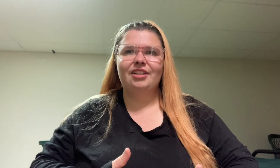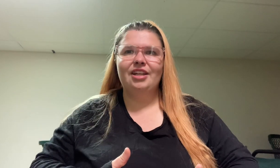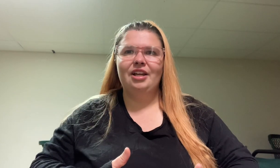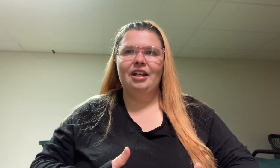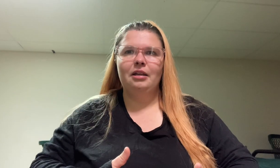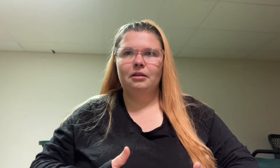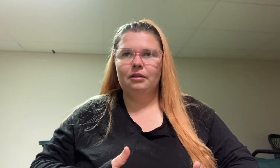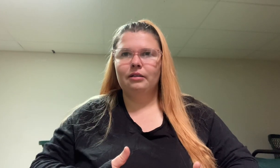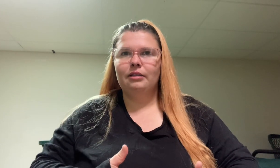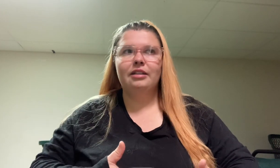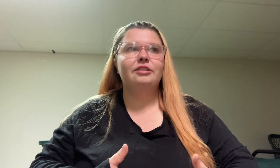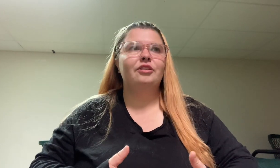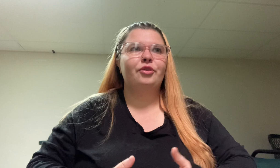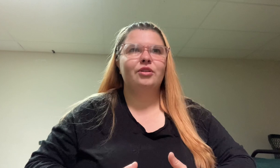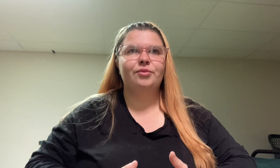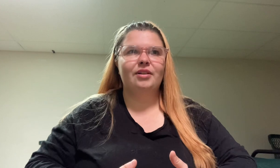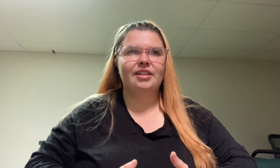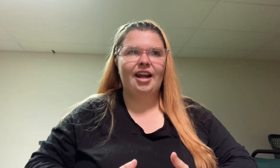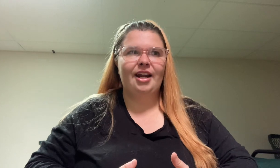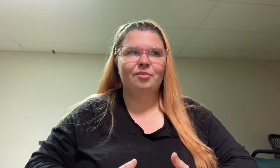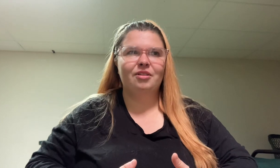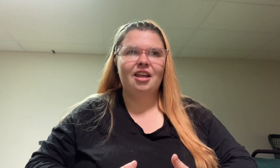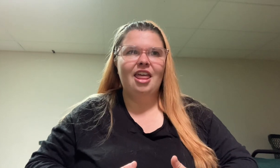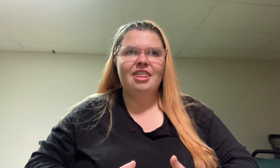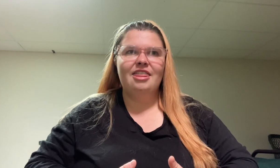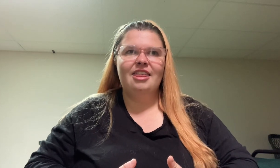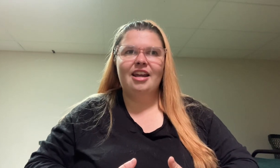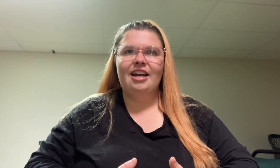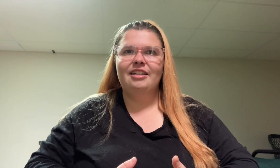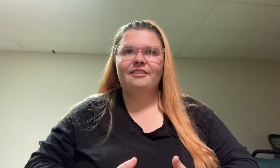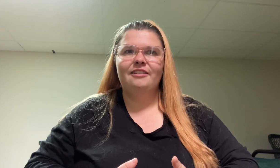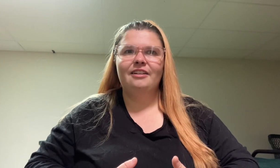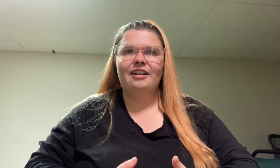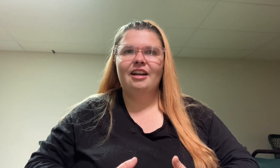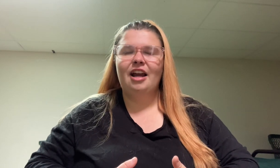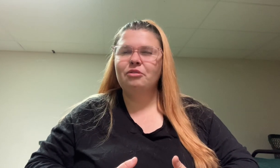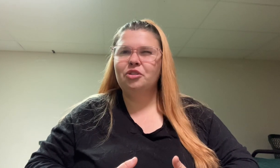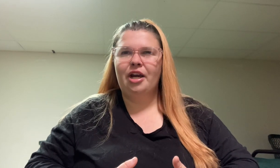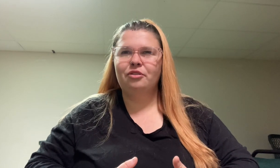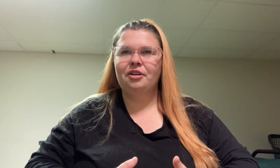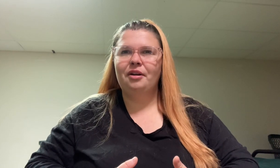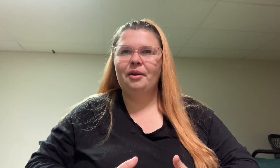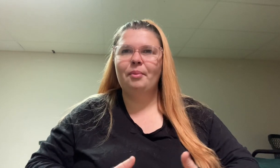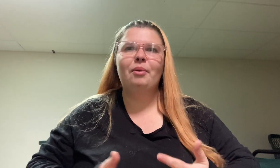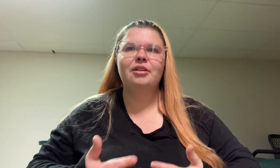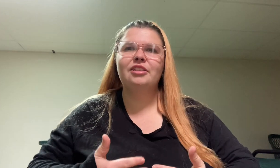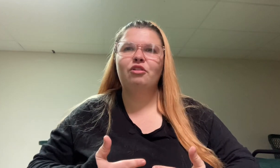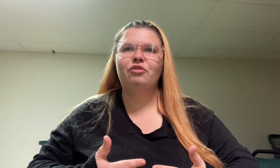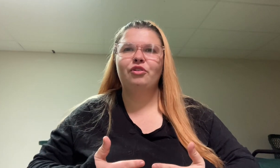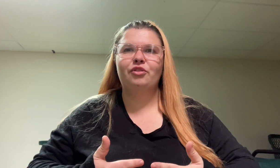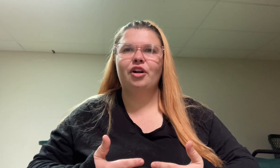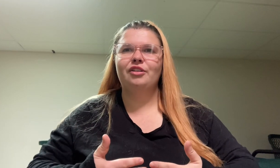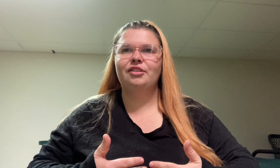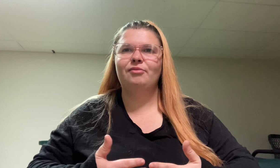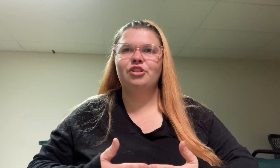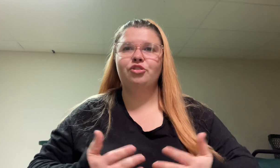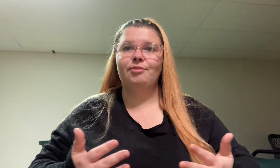cause there was one time that I was down about myself regardless of my dream